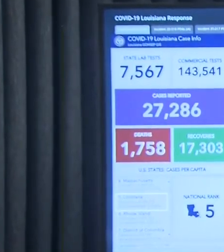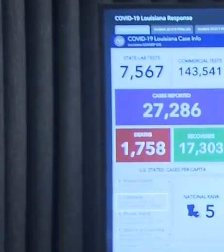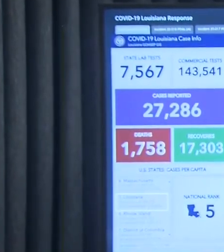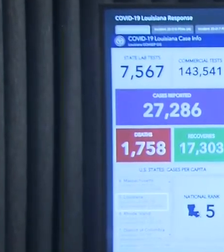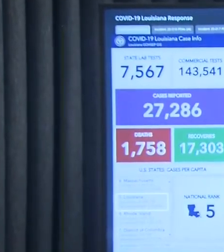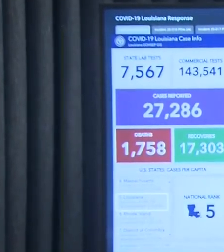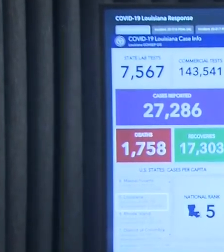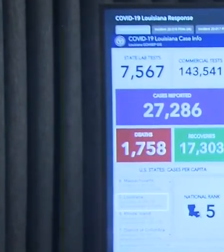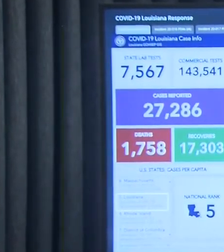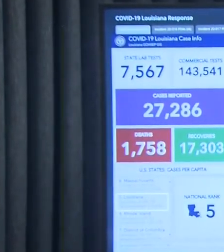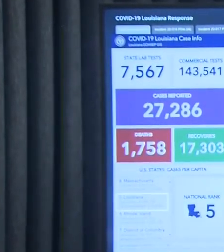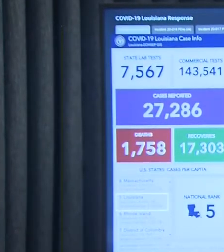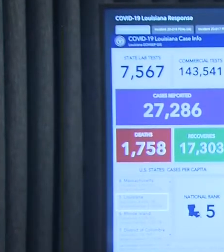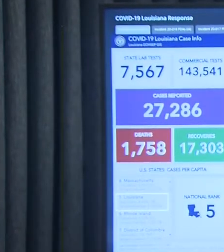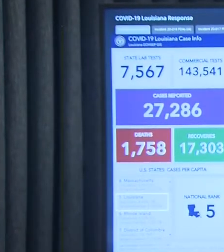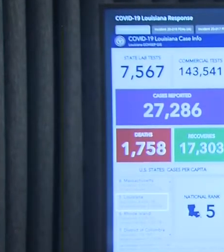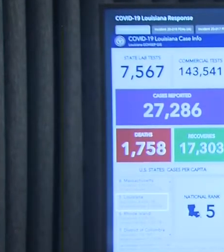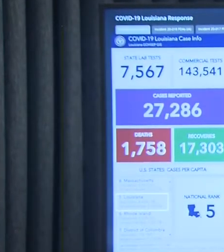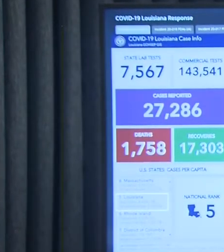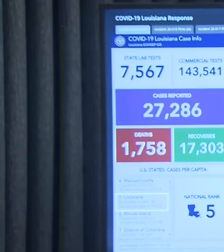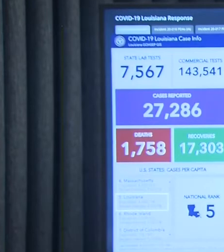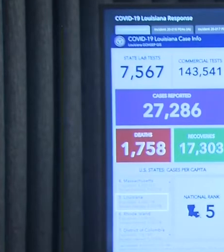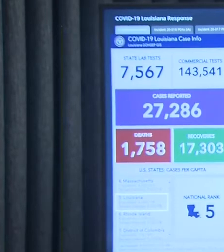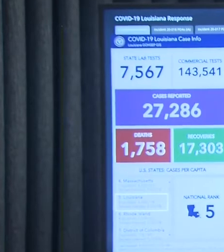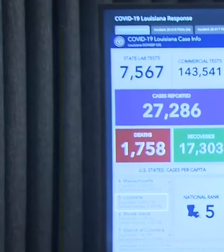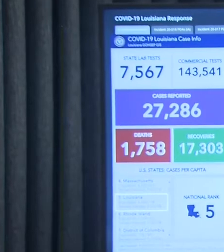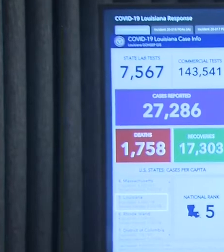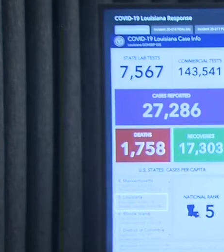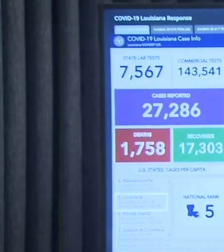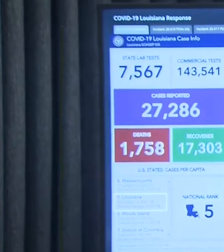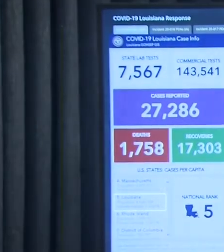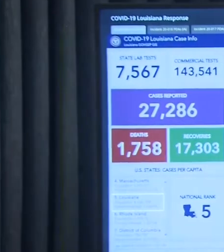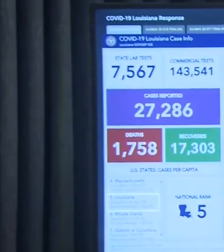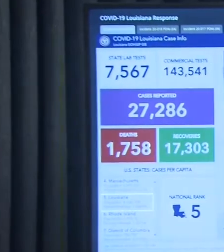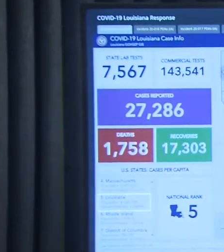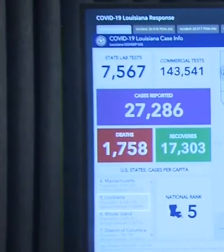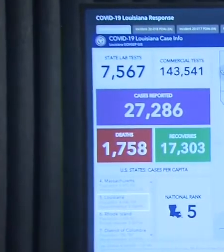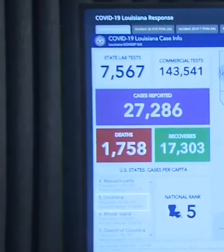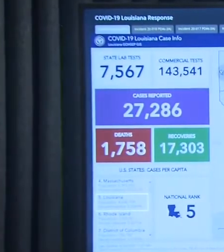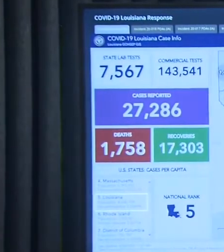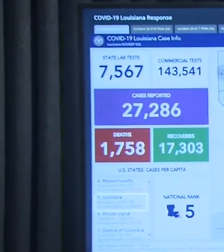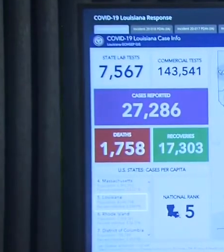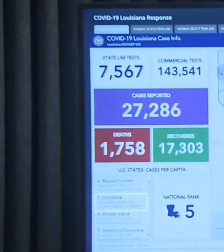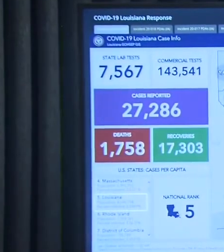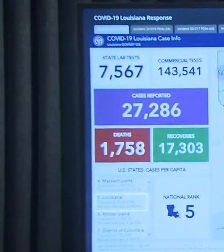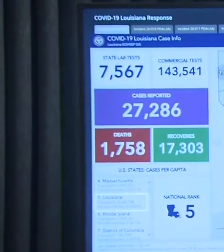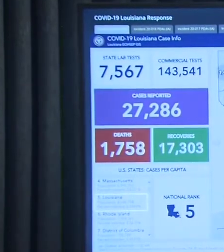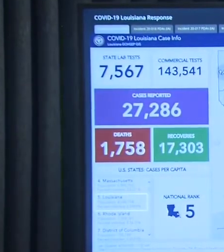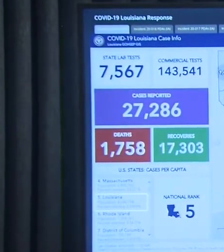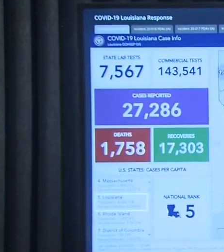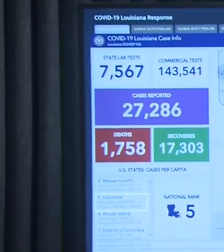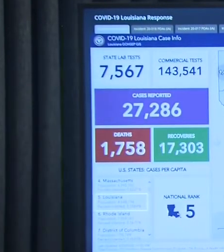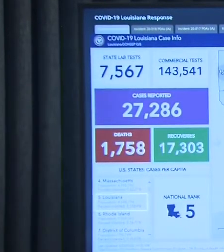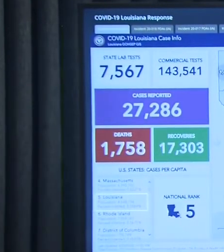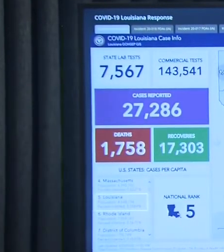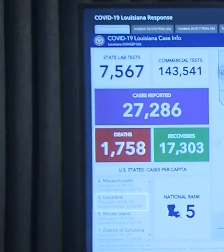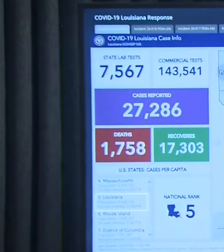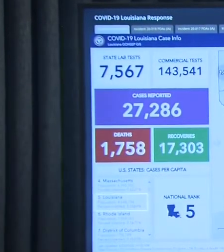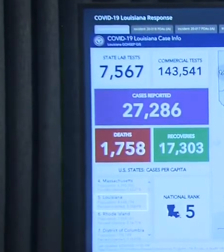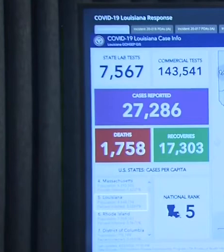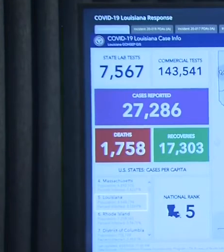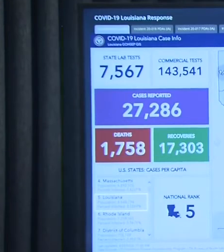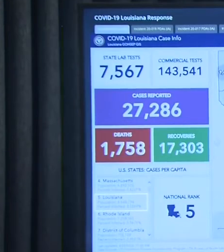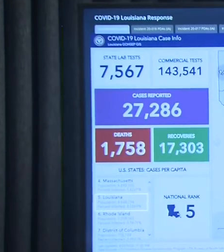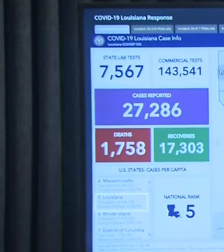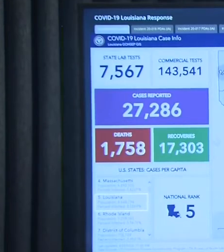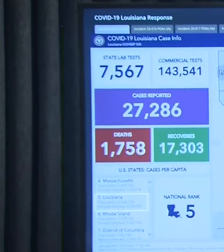Unfortunately, however, we do have 61 new deaths to report today, and you know,